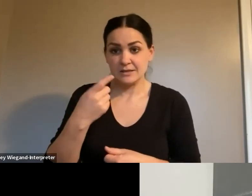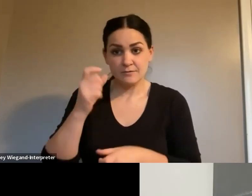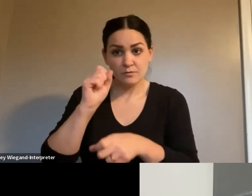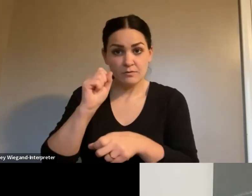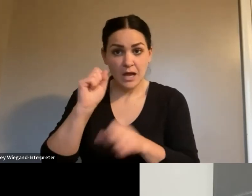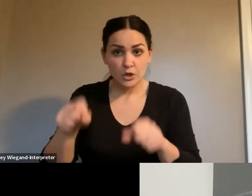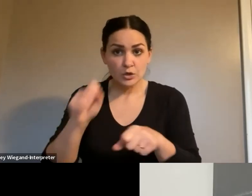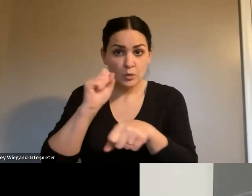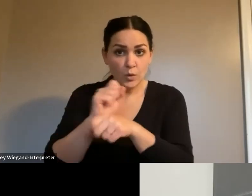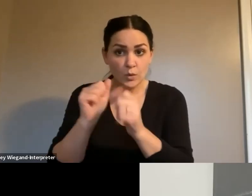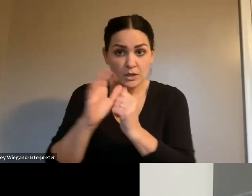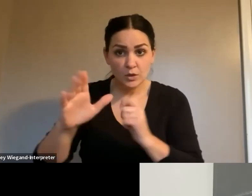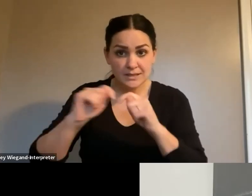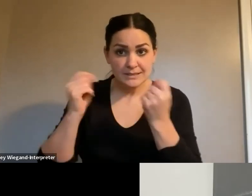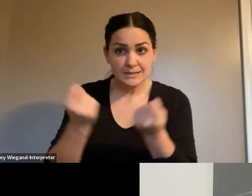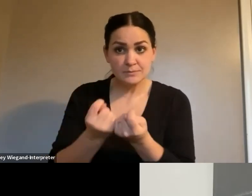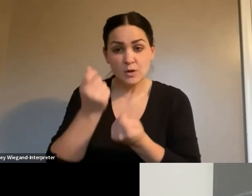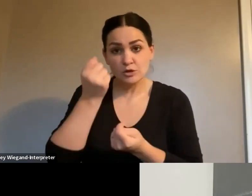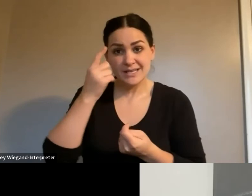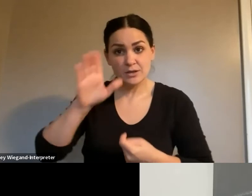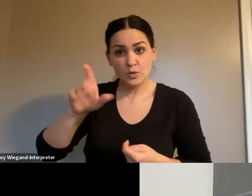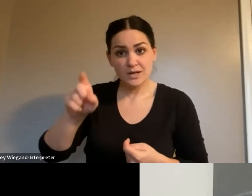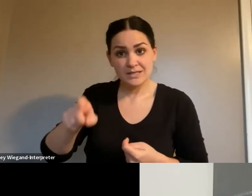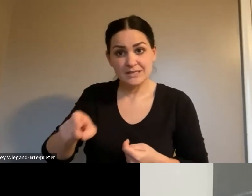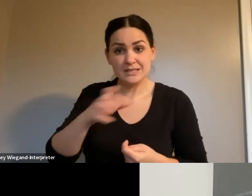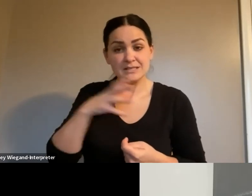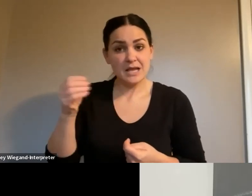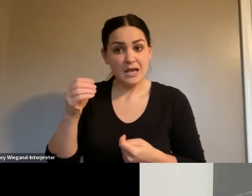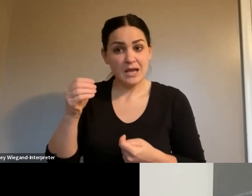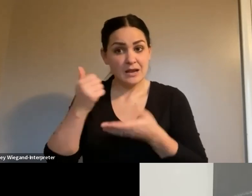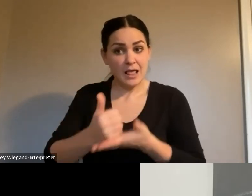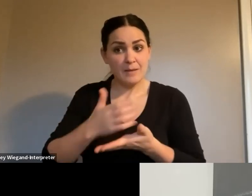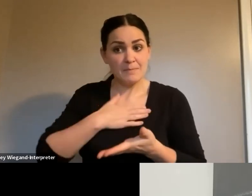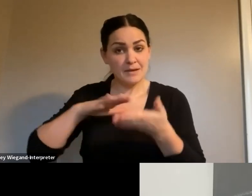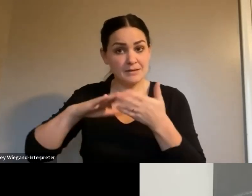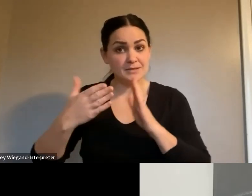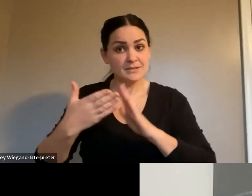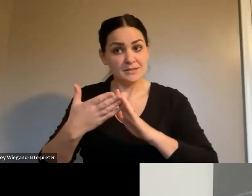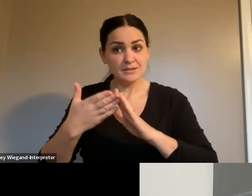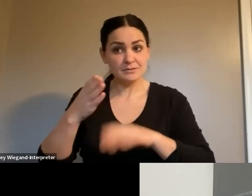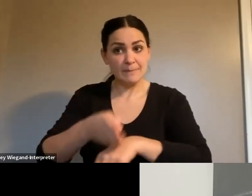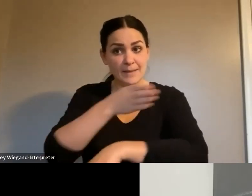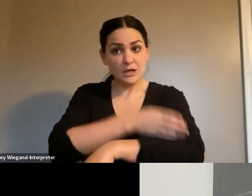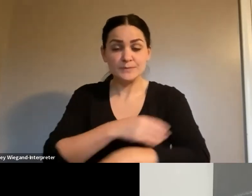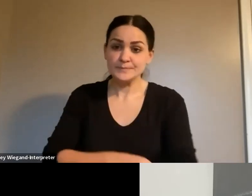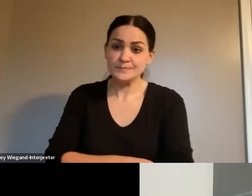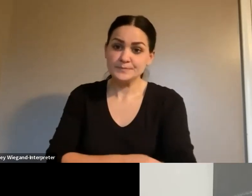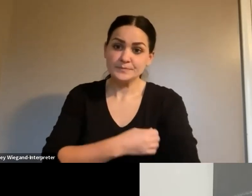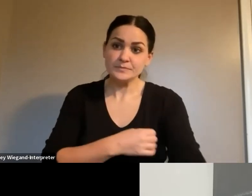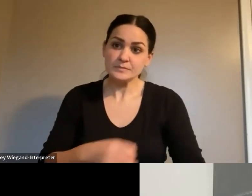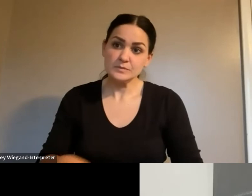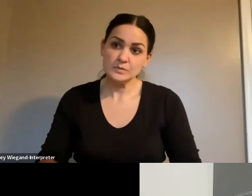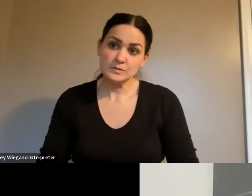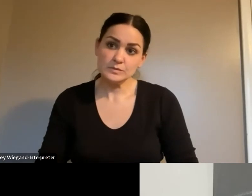team to understand your needs and try to help my city grow better. Do